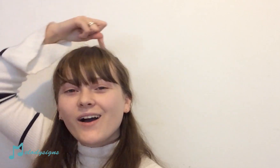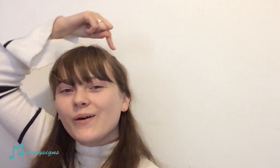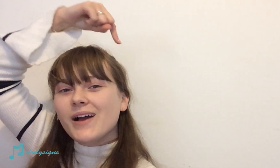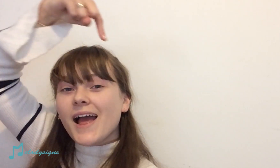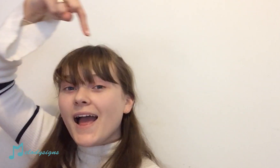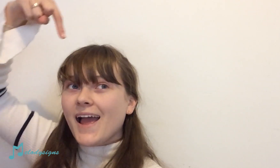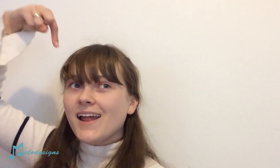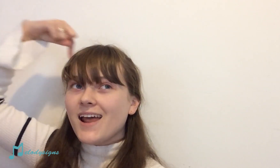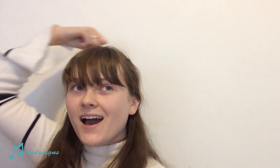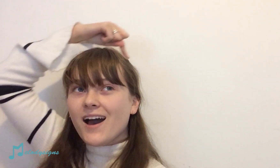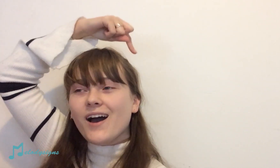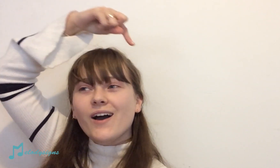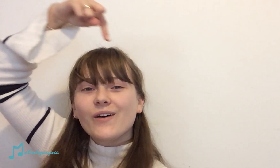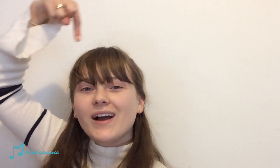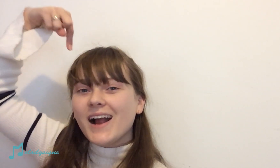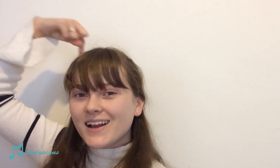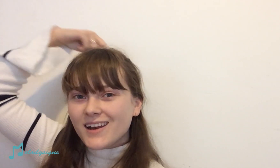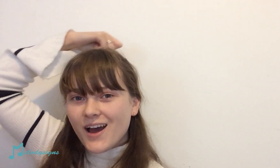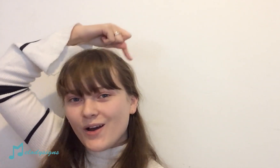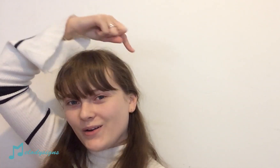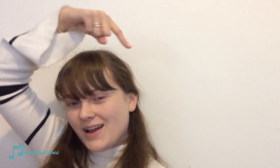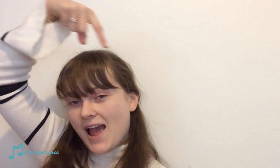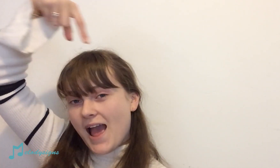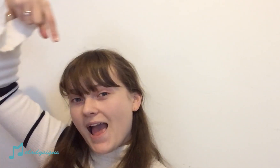Halo Halo Halo Halo